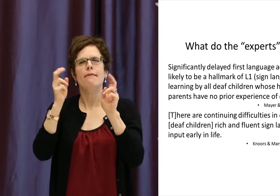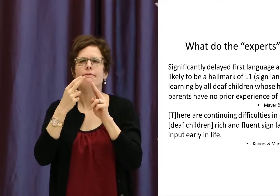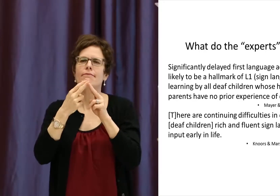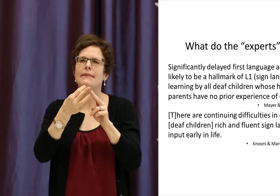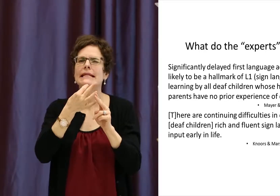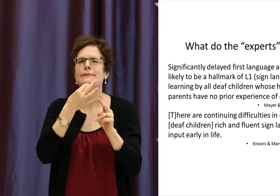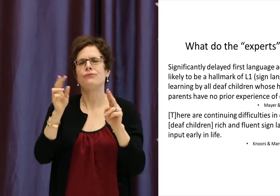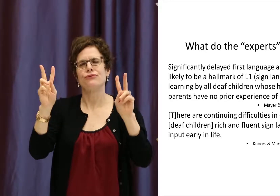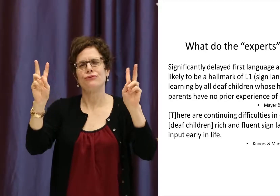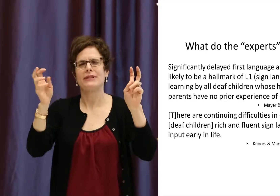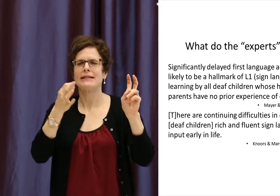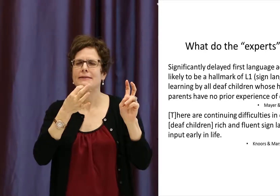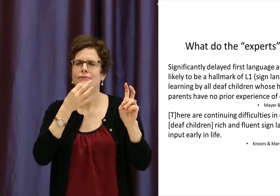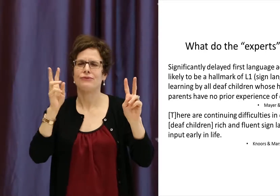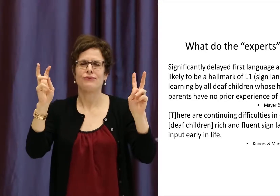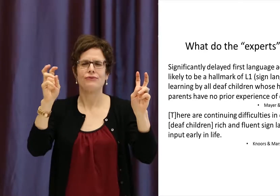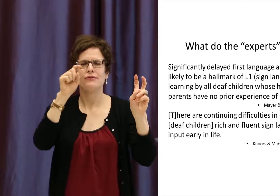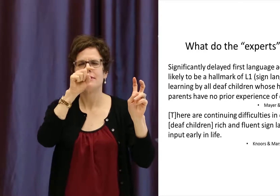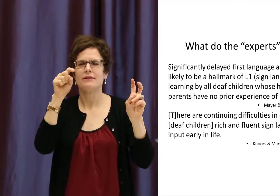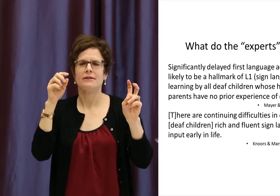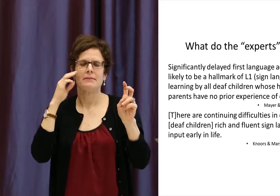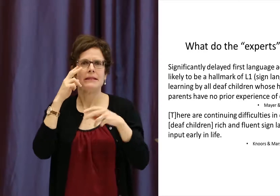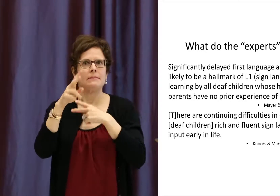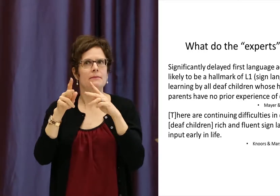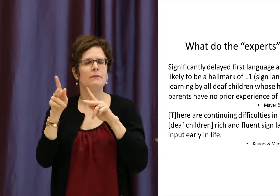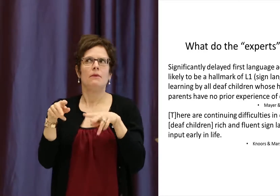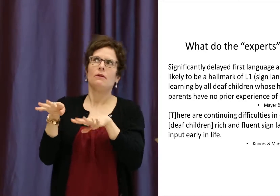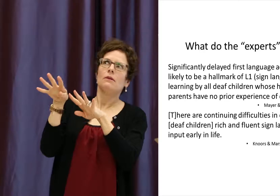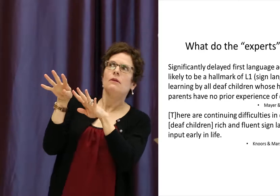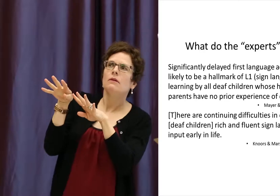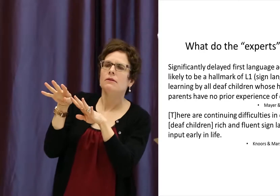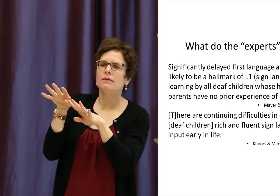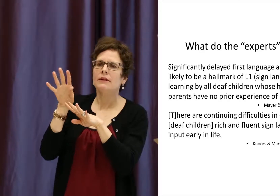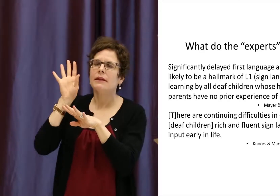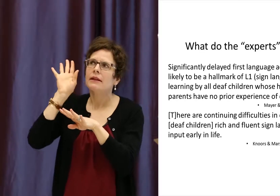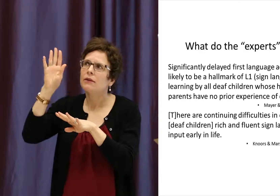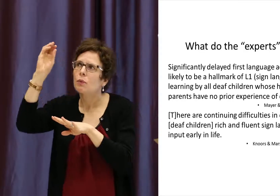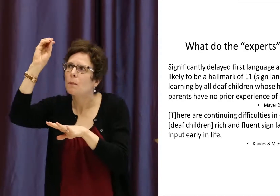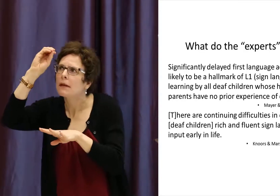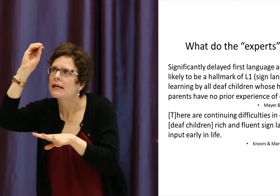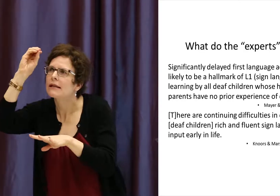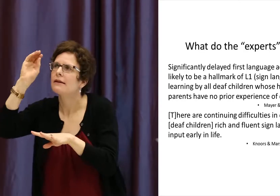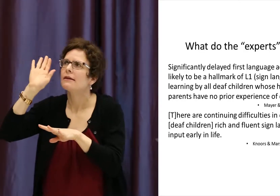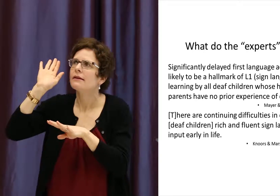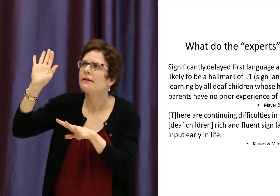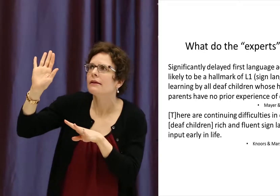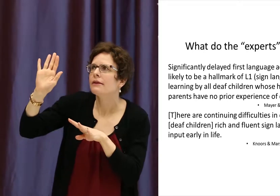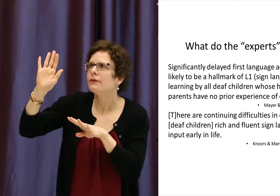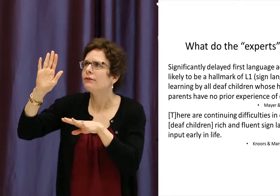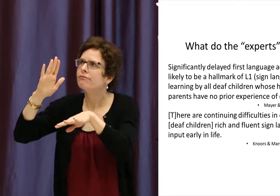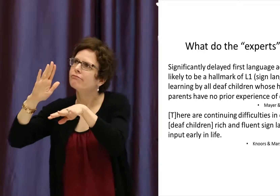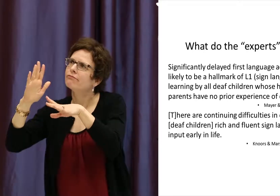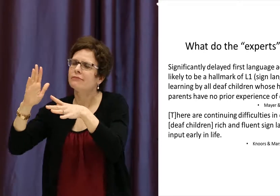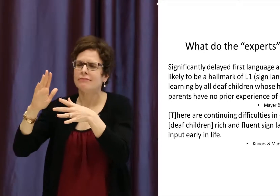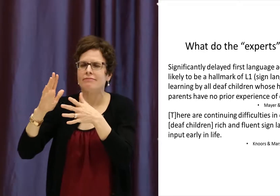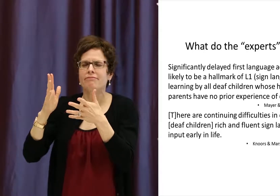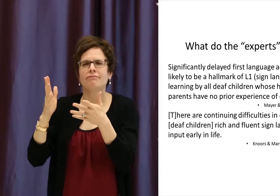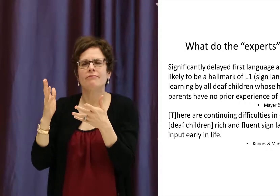In the realm of deaf education, there are a number of experts around the world that are often revered for their